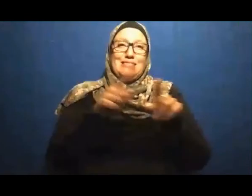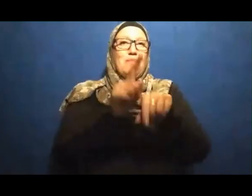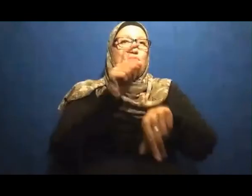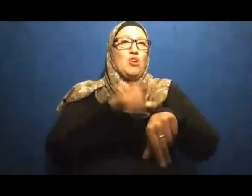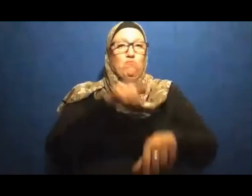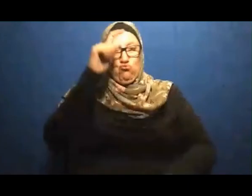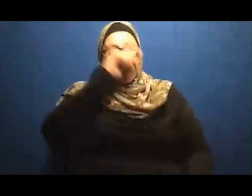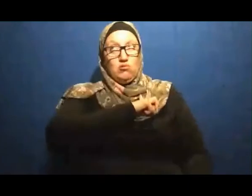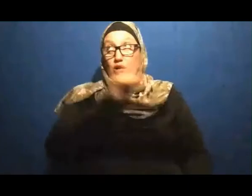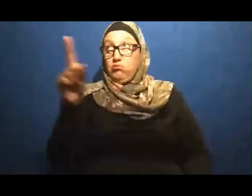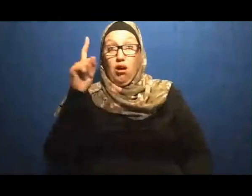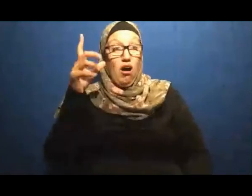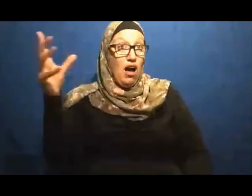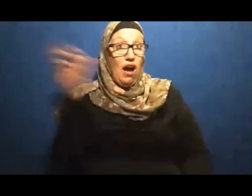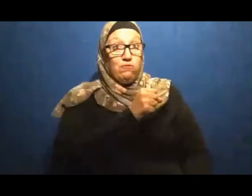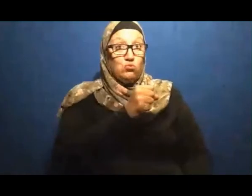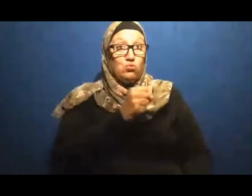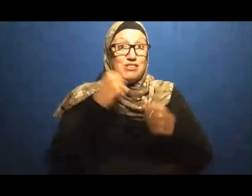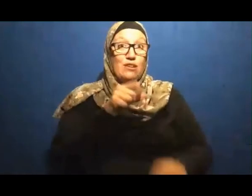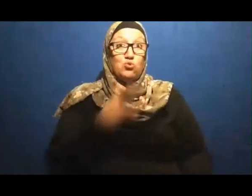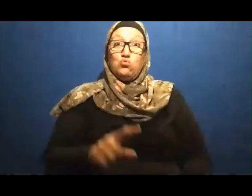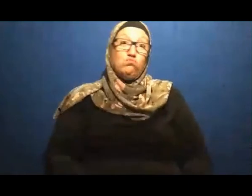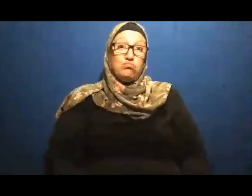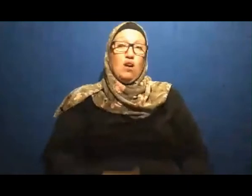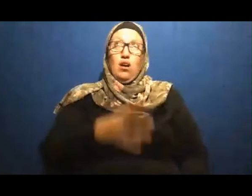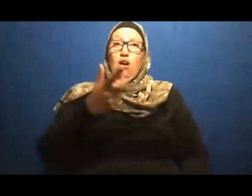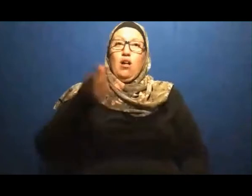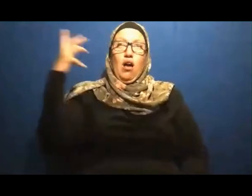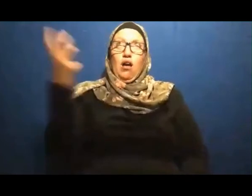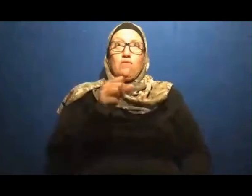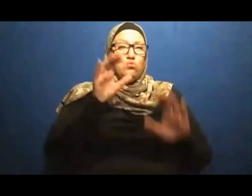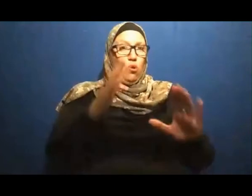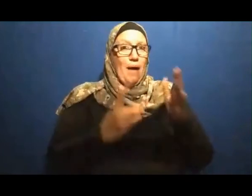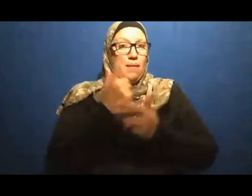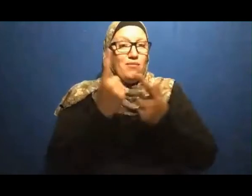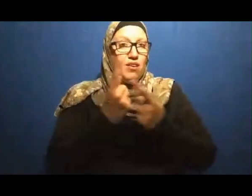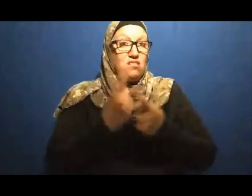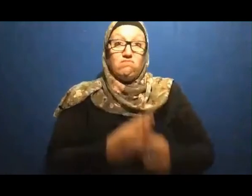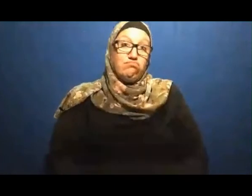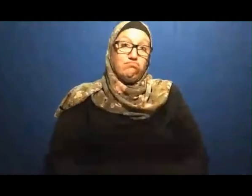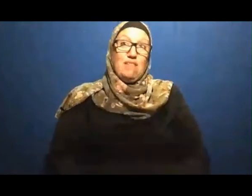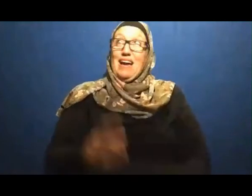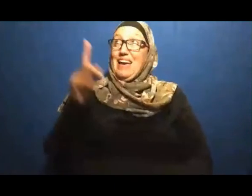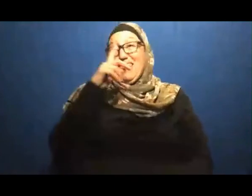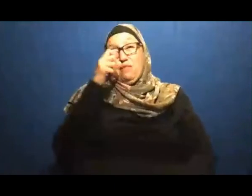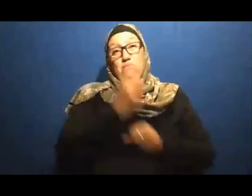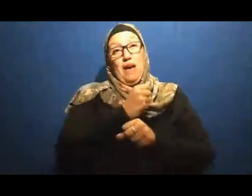Hence Often Miracles Happen Hence The Property God Has Introduced To Fire Is To Burn In Normal